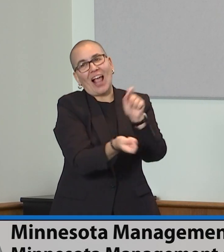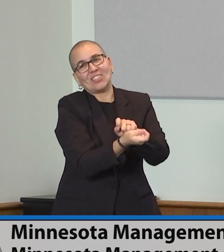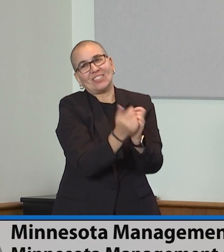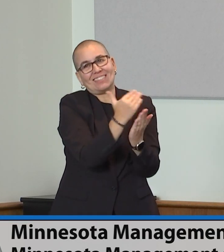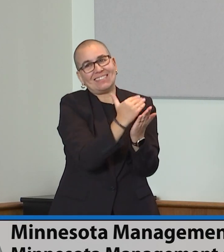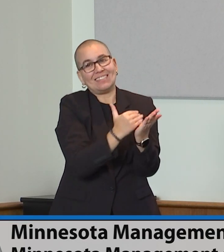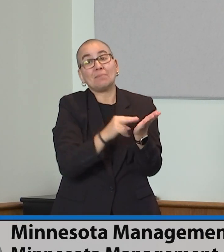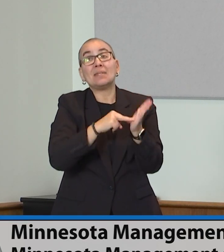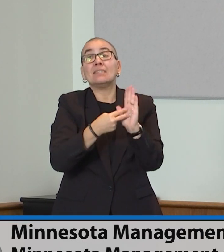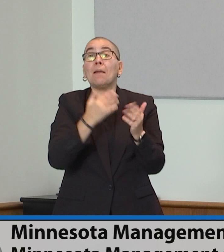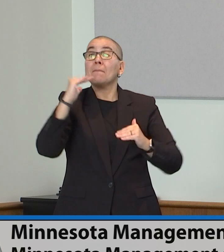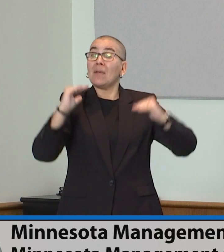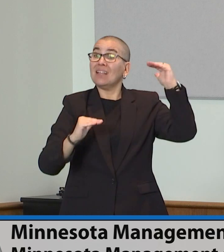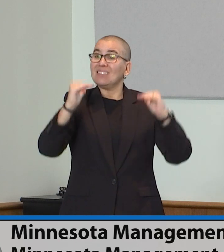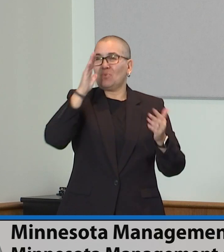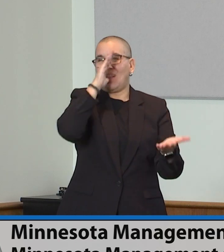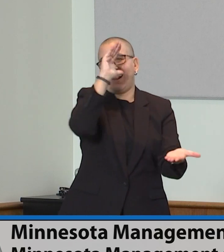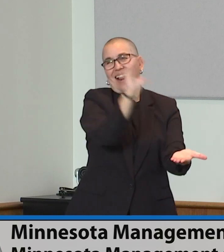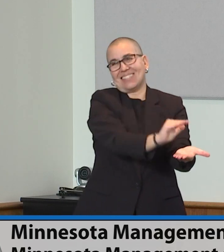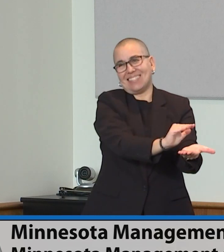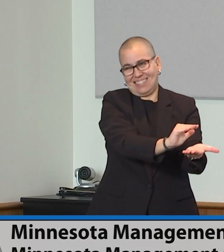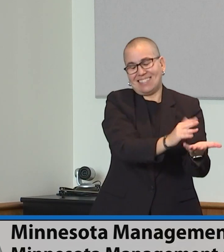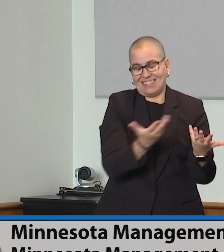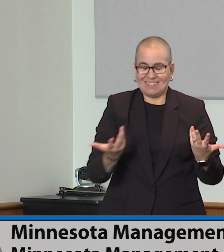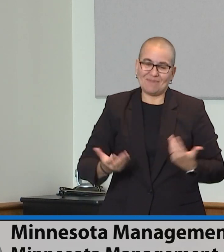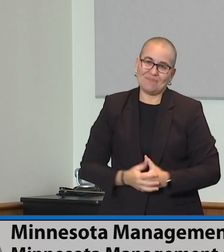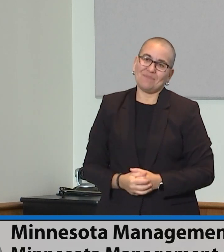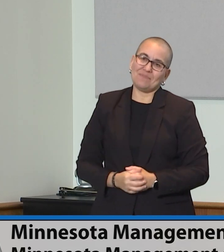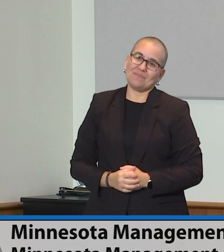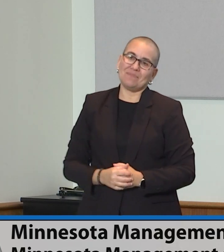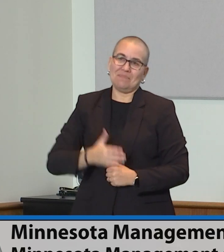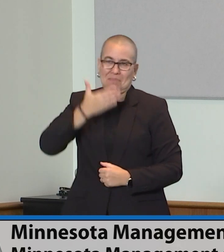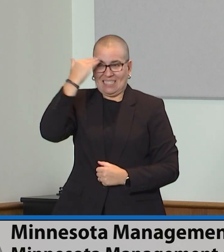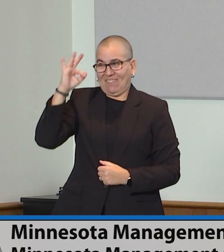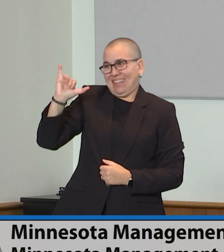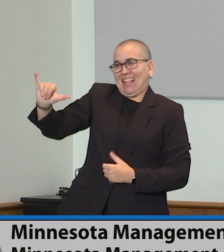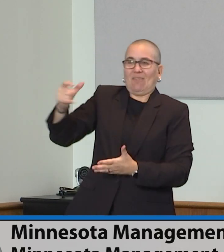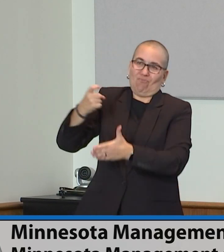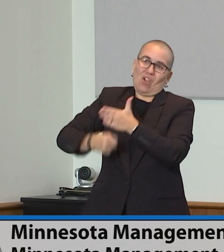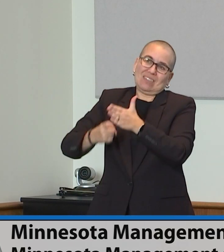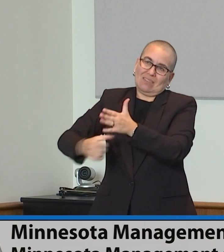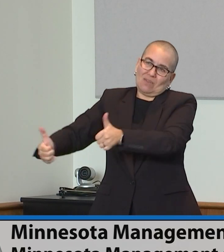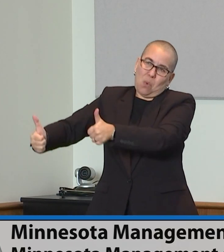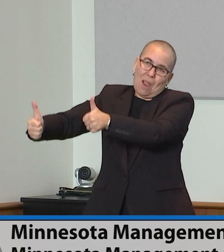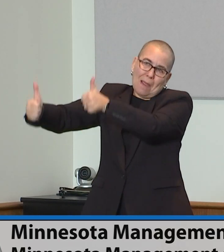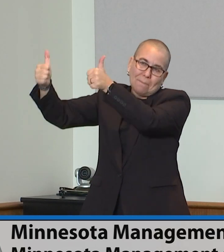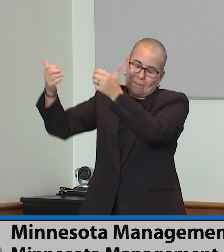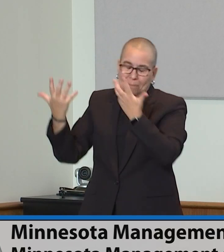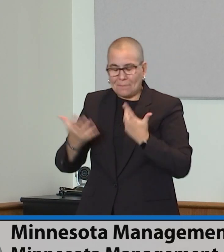detail, I want to unpack that $18 billion balance that we're projecting for fiscal years 24 and 25.